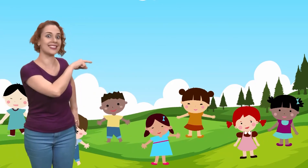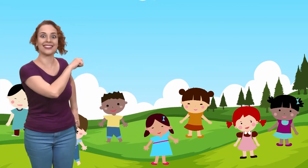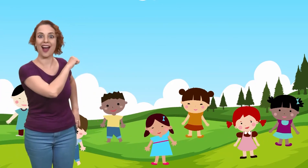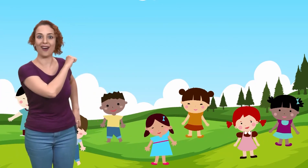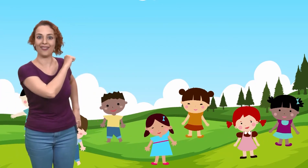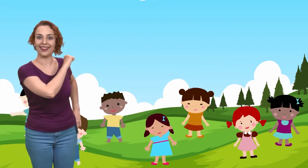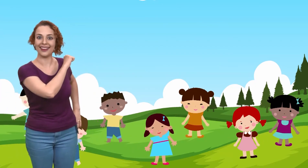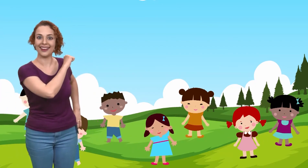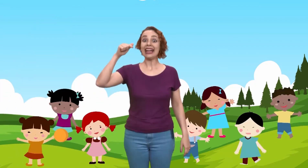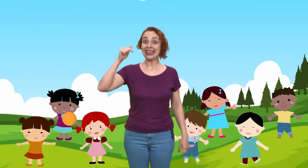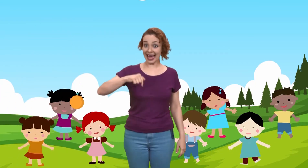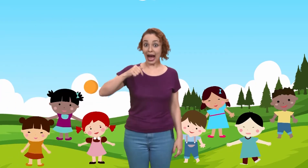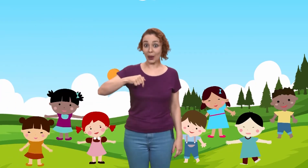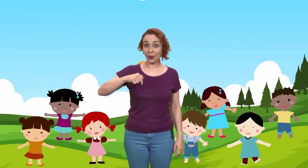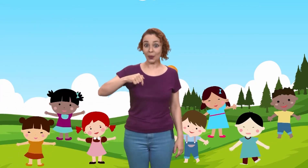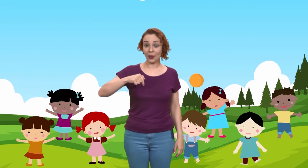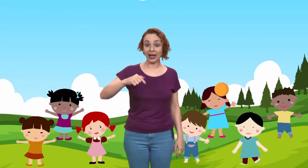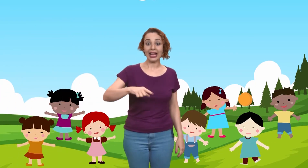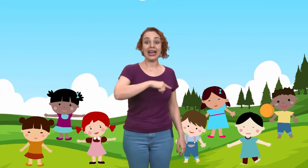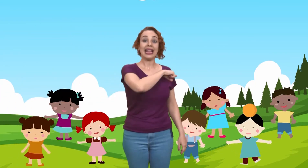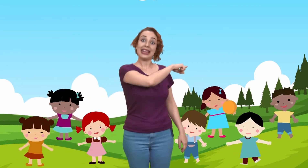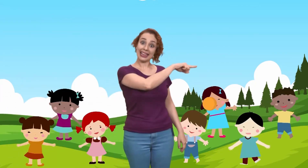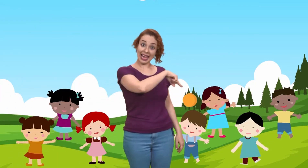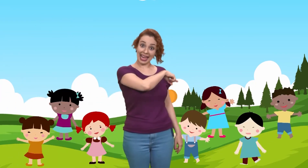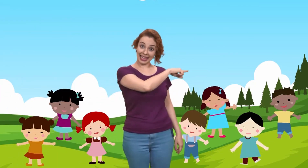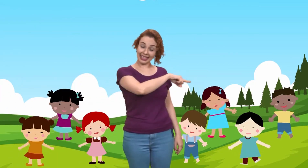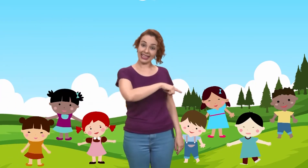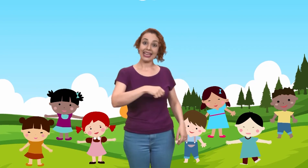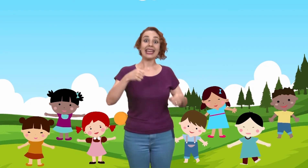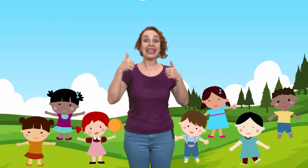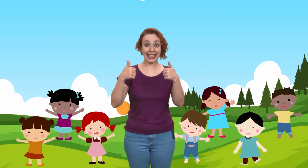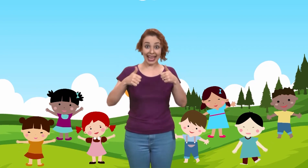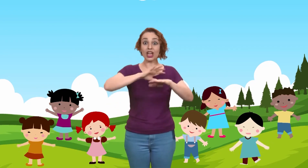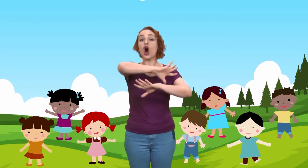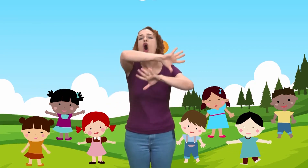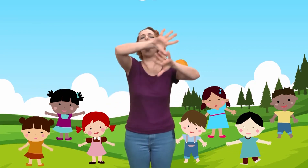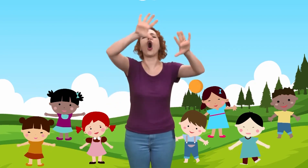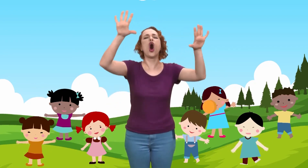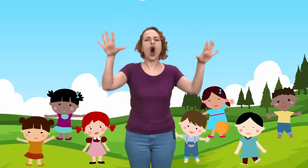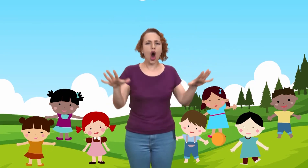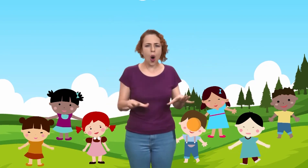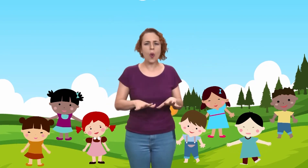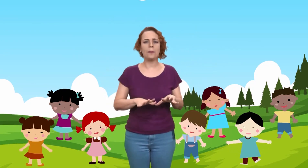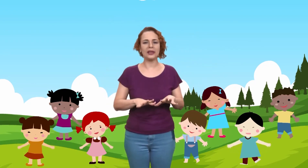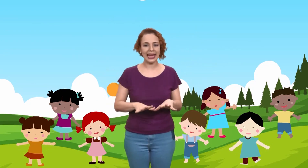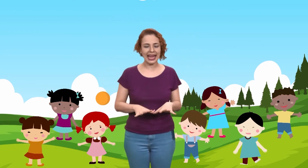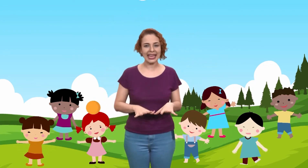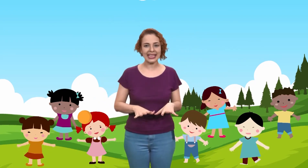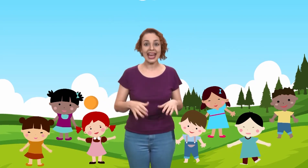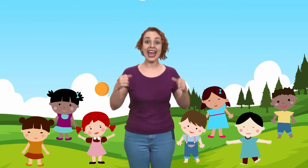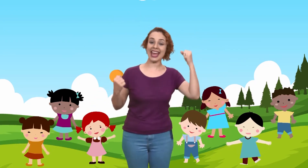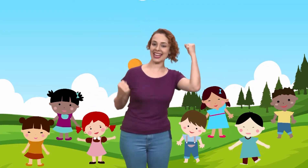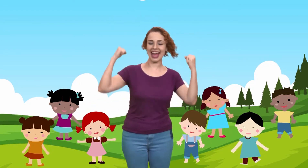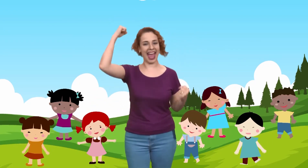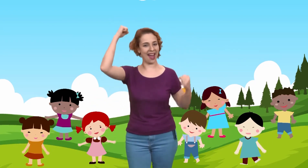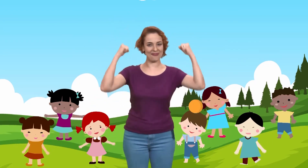now. Now, they can all play and have